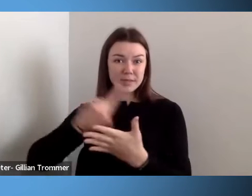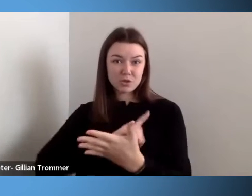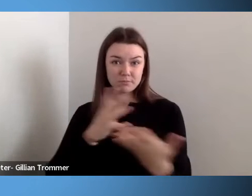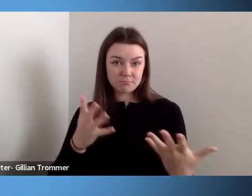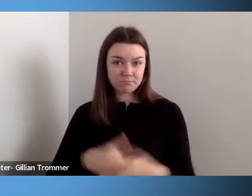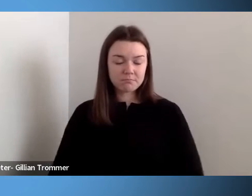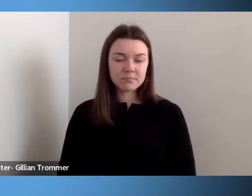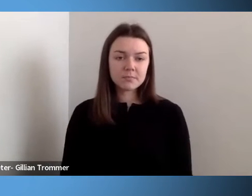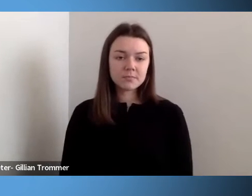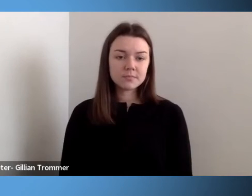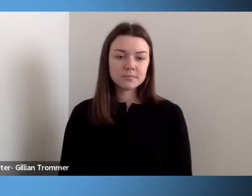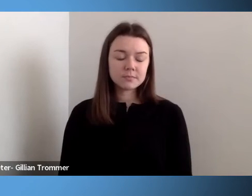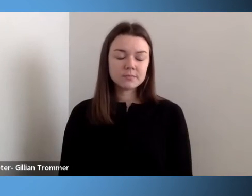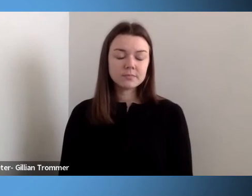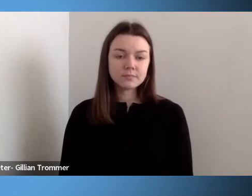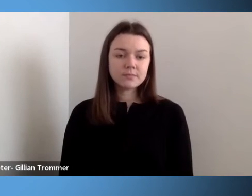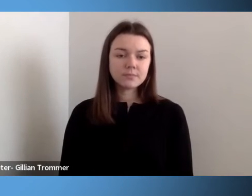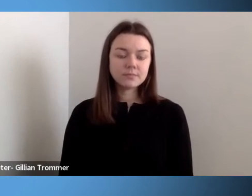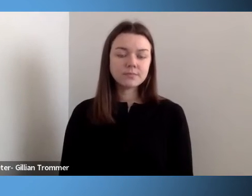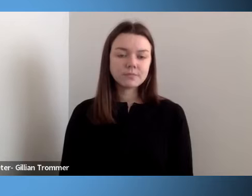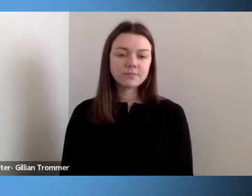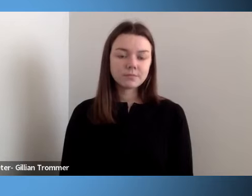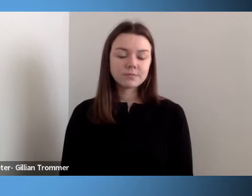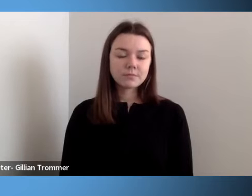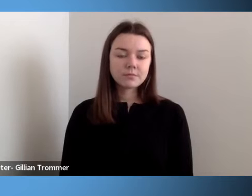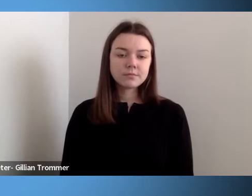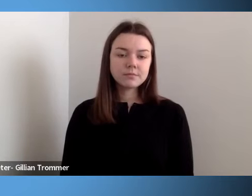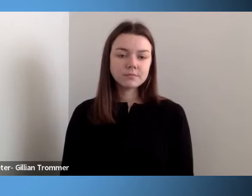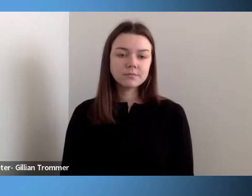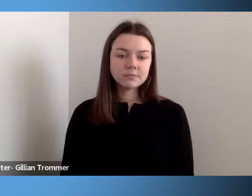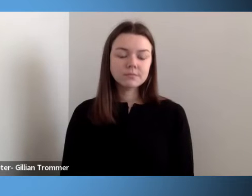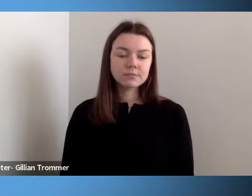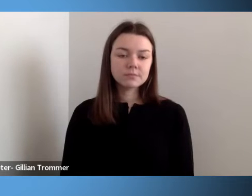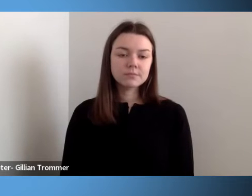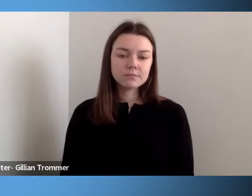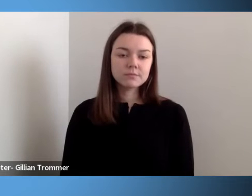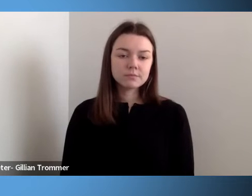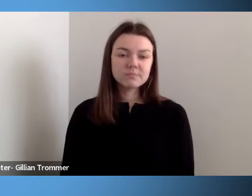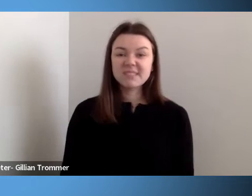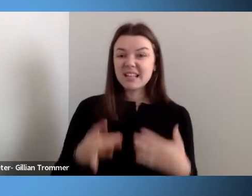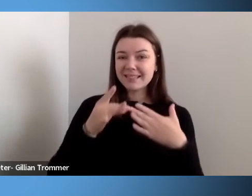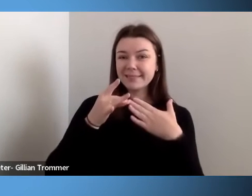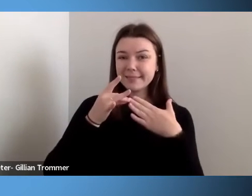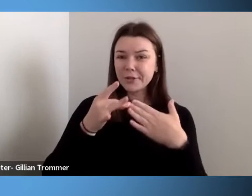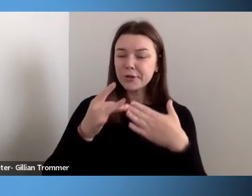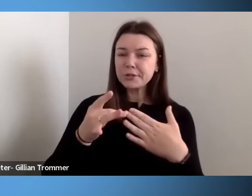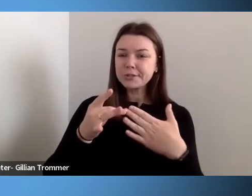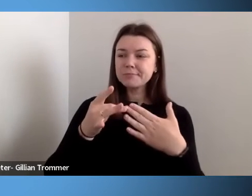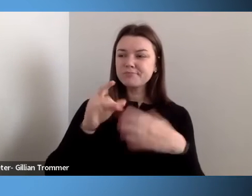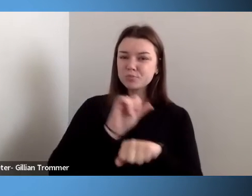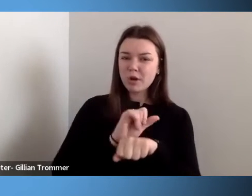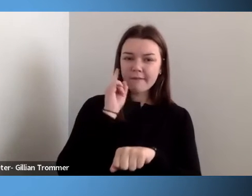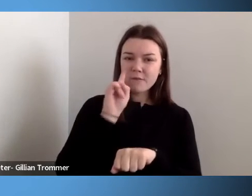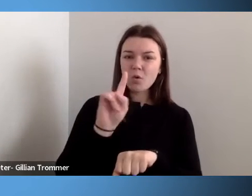As leaders within our institutions of higher ed, federal government,